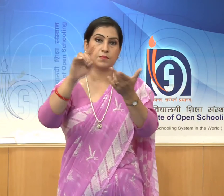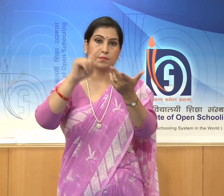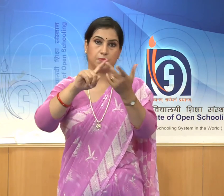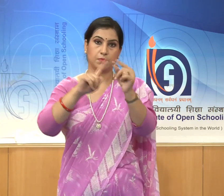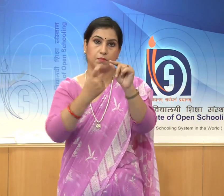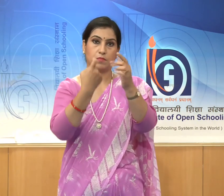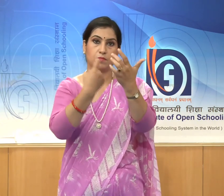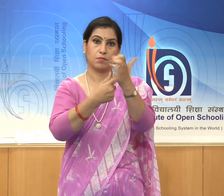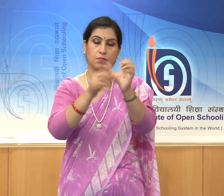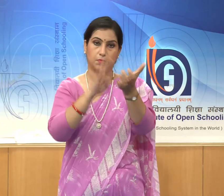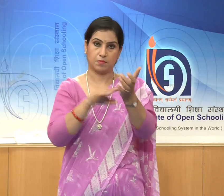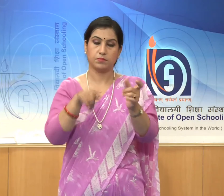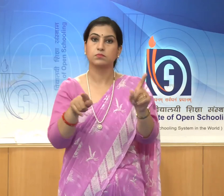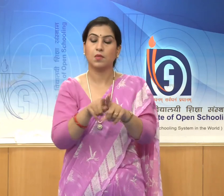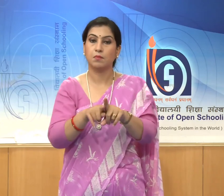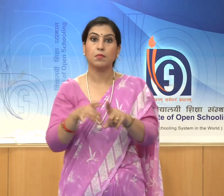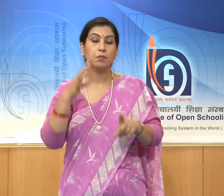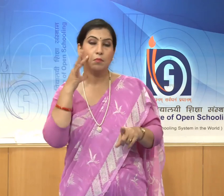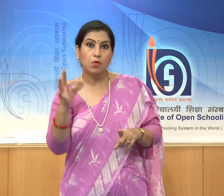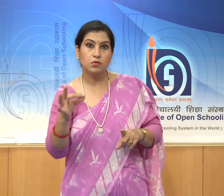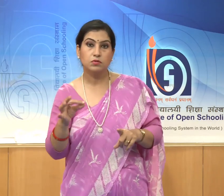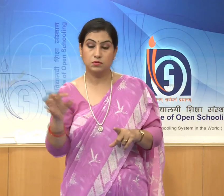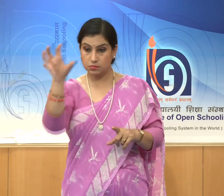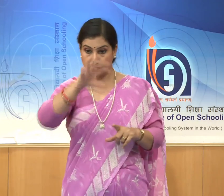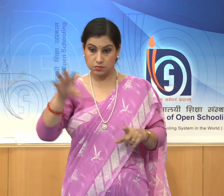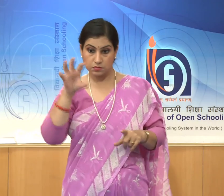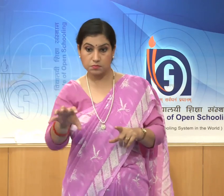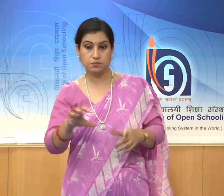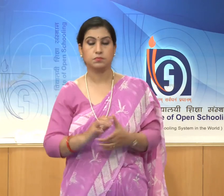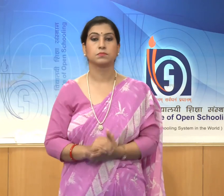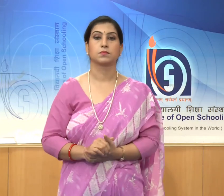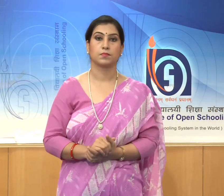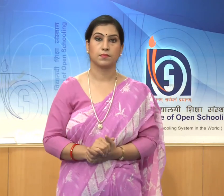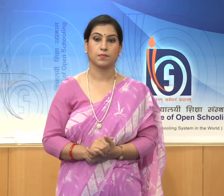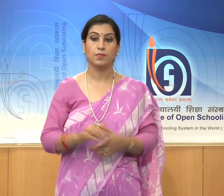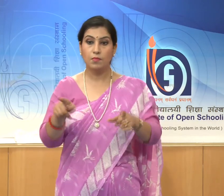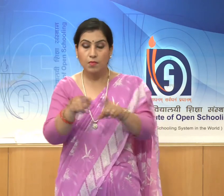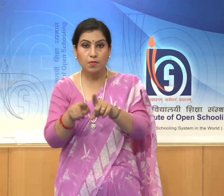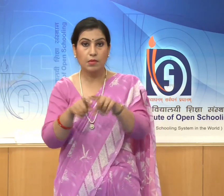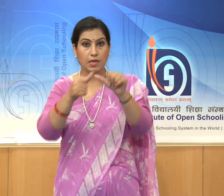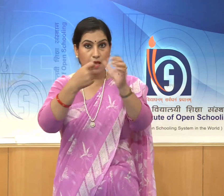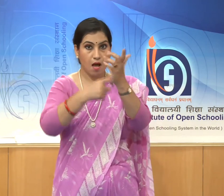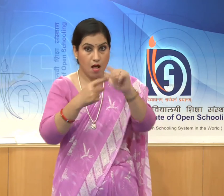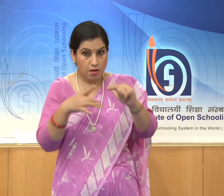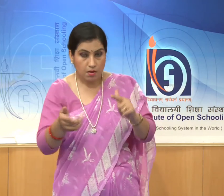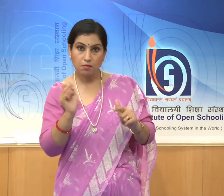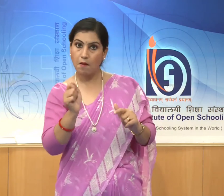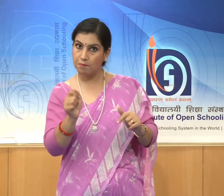Hence, a major portion of art works